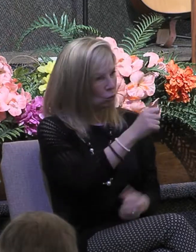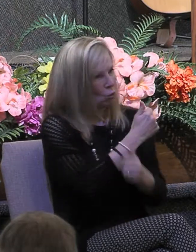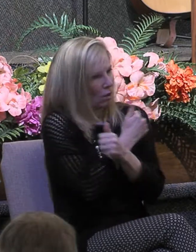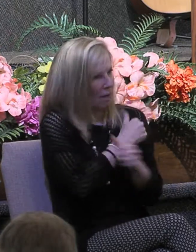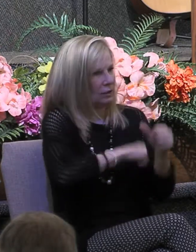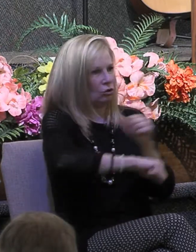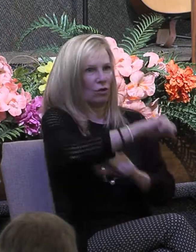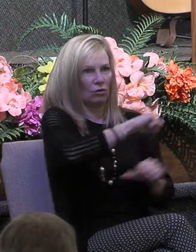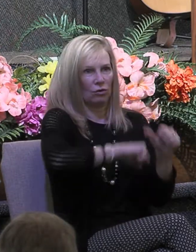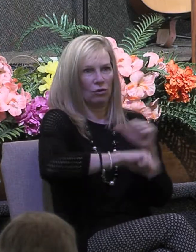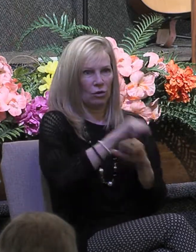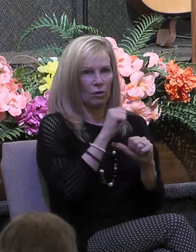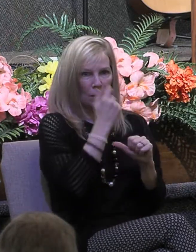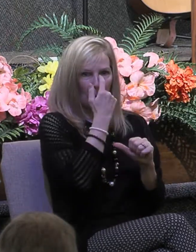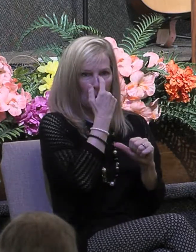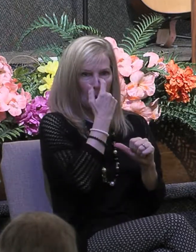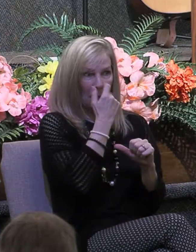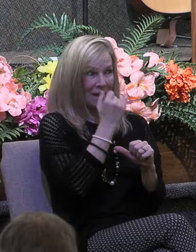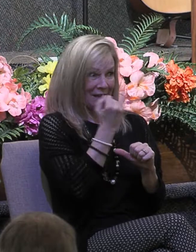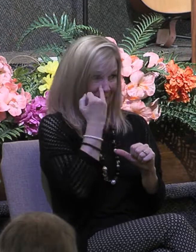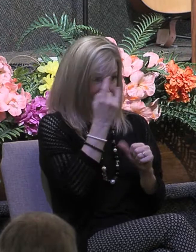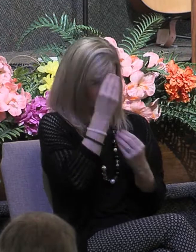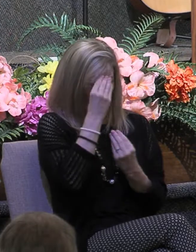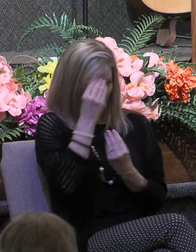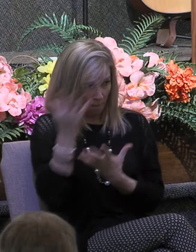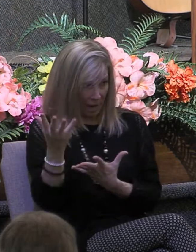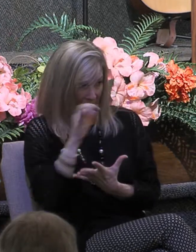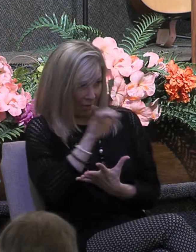And he said, by obeying this command, he said, In